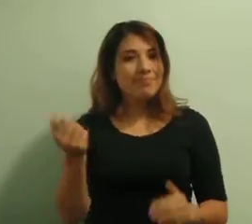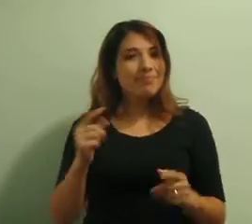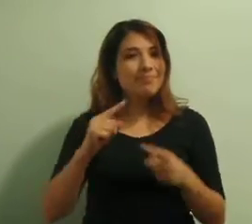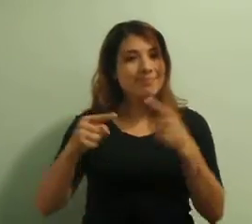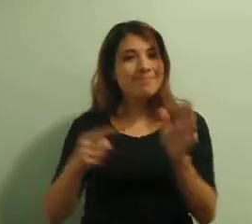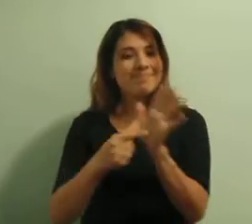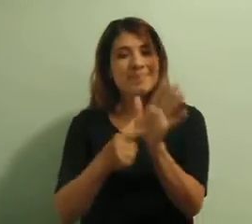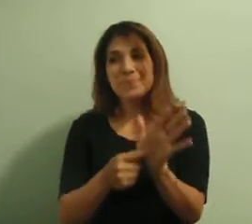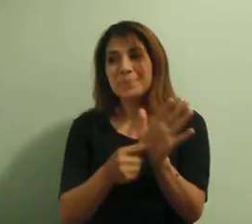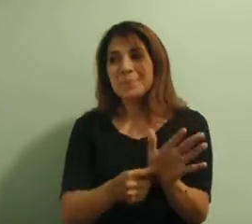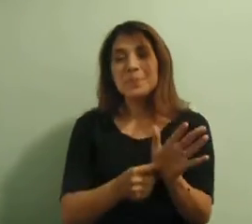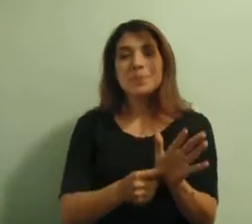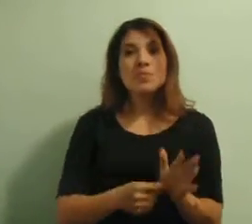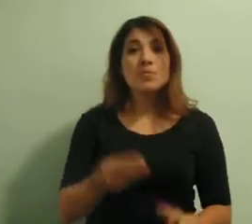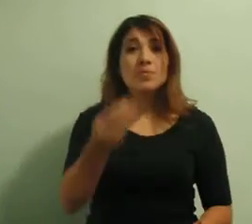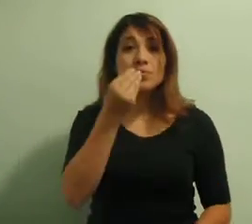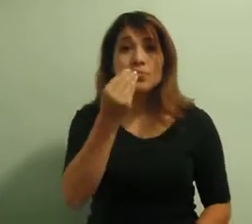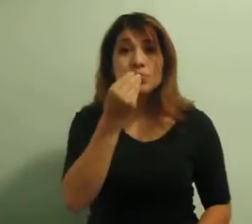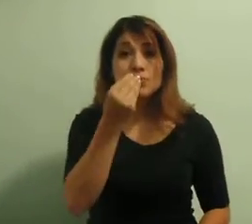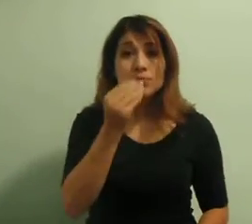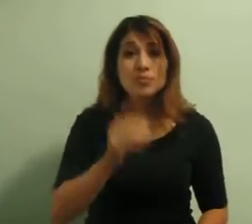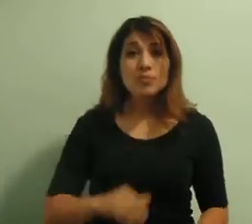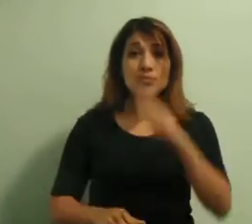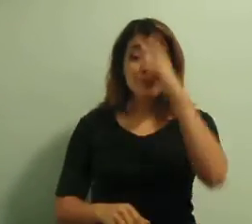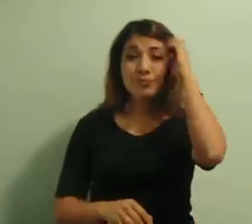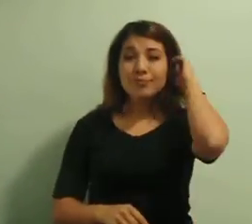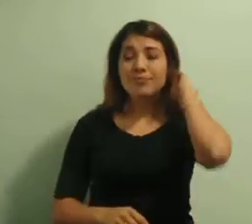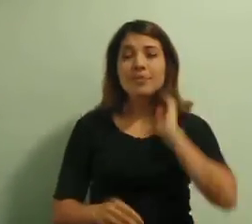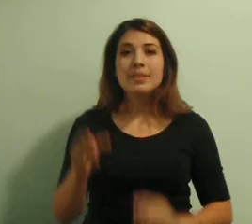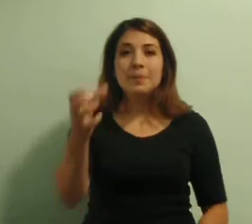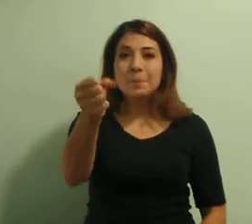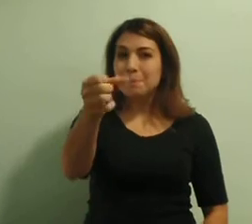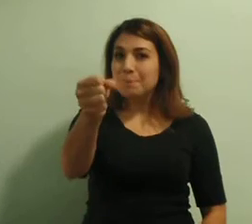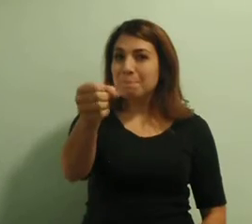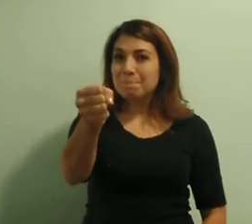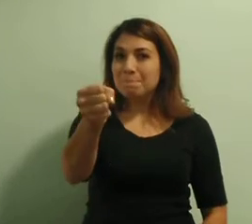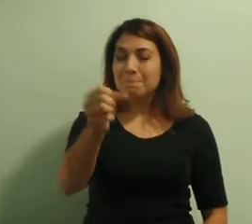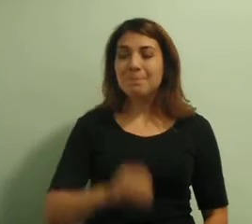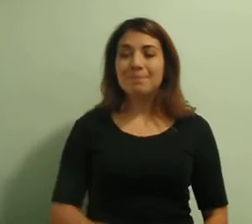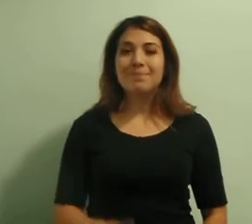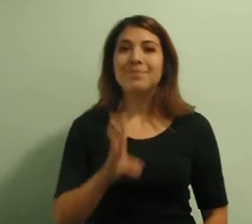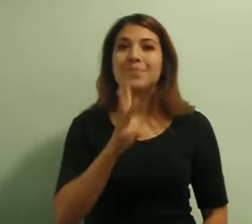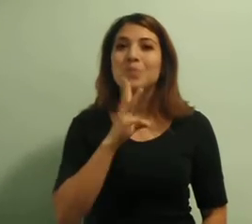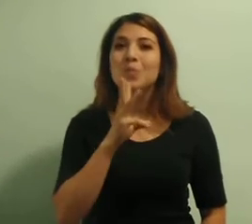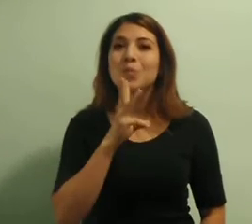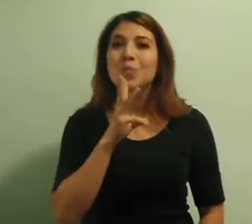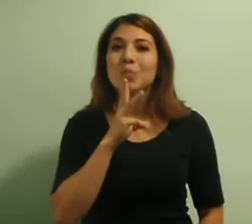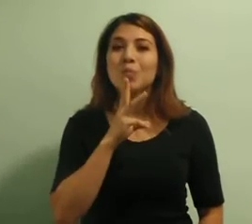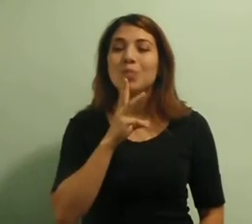Some other signs I could teach them would be food. Milk. Water.